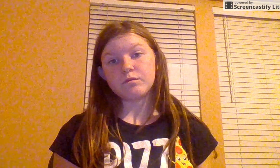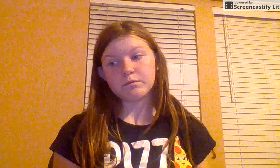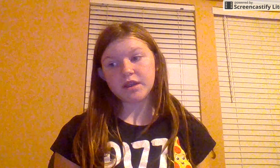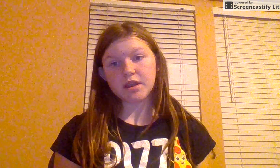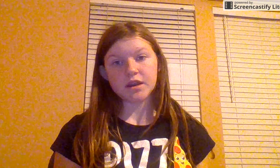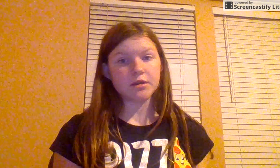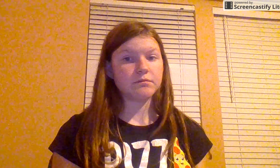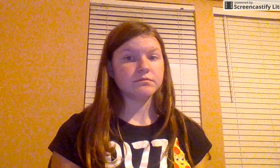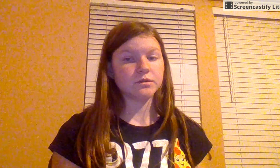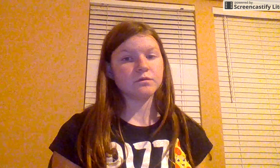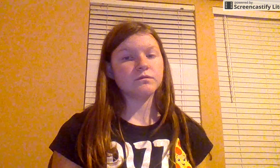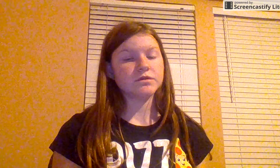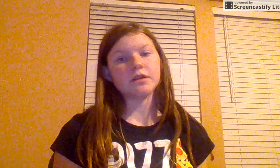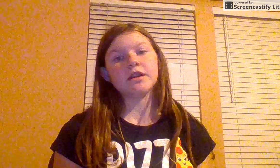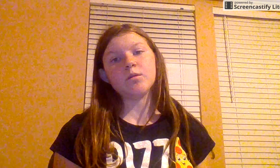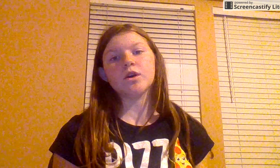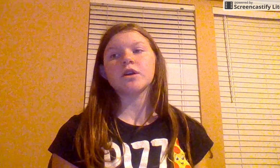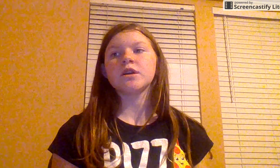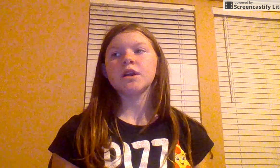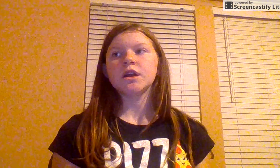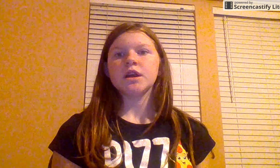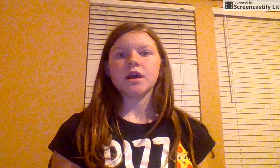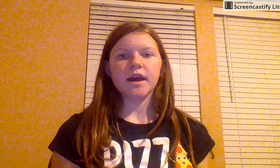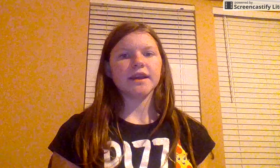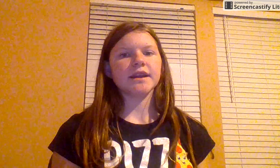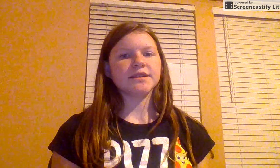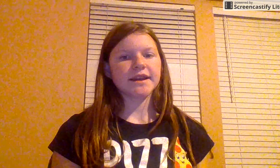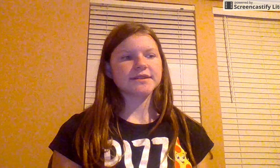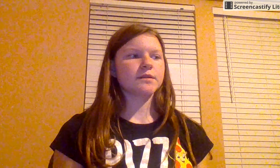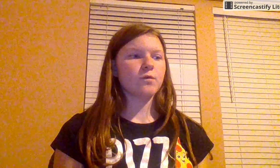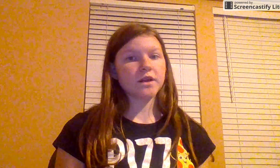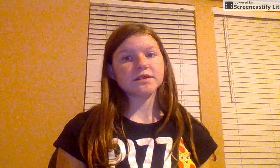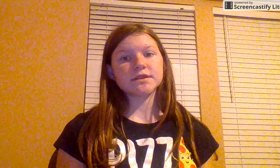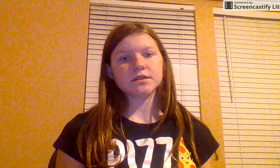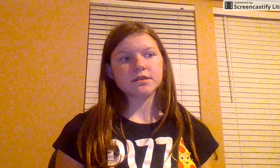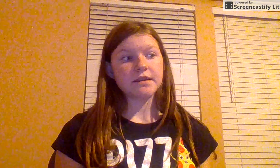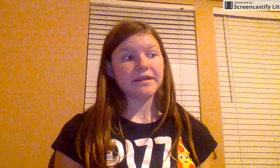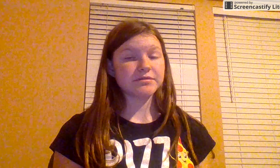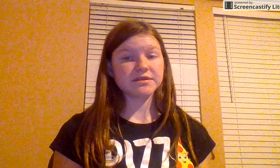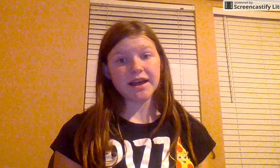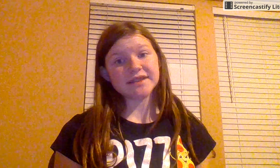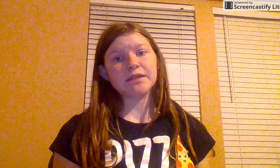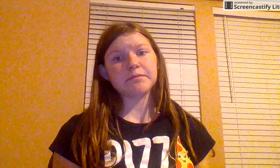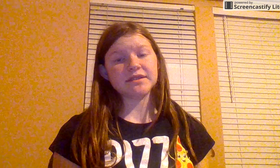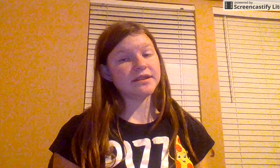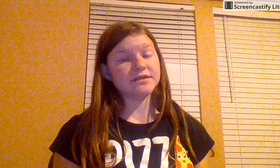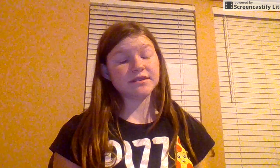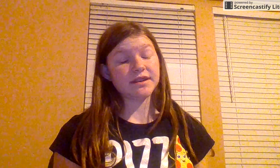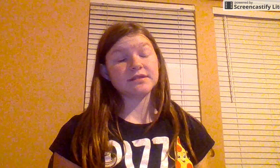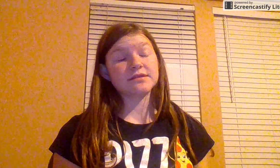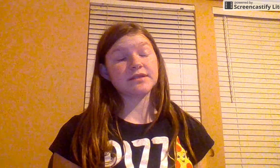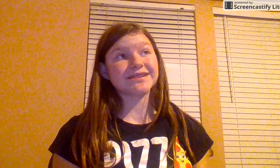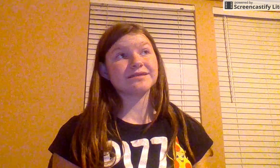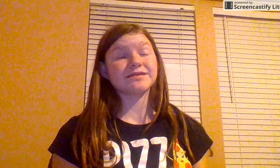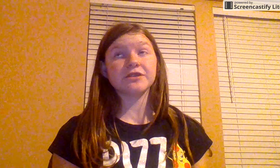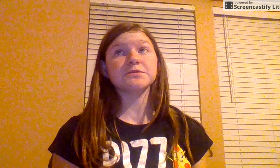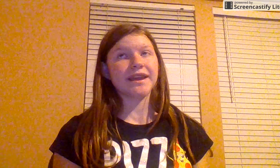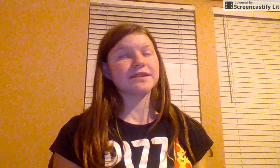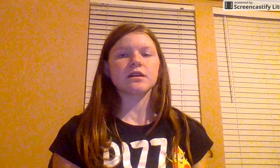Me and him don't talk anymore. I texted him once, and that was the last time I texted, excuse me, I can't talk.